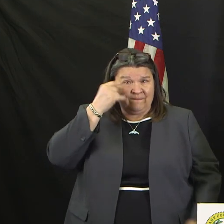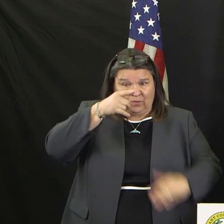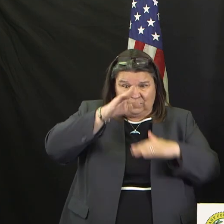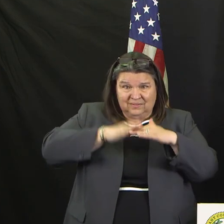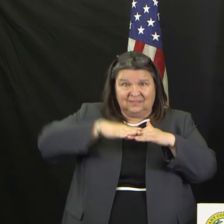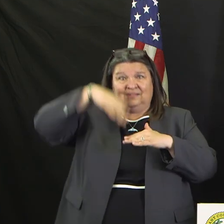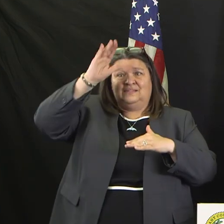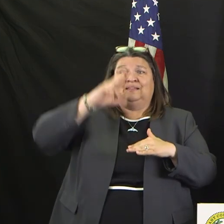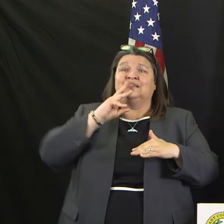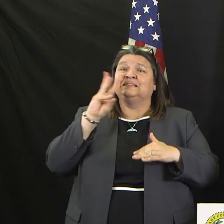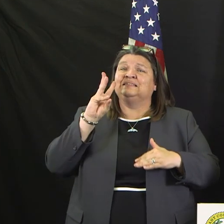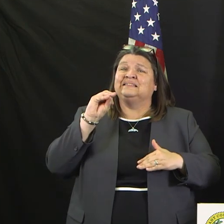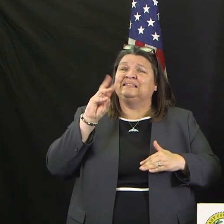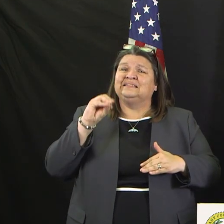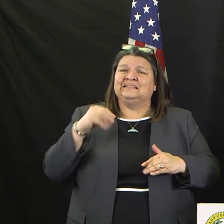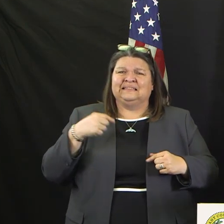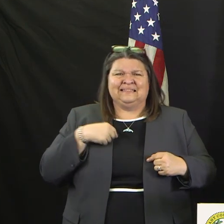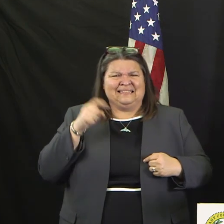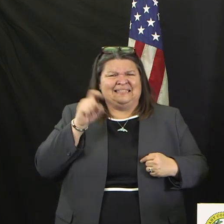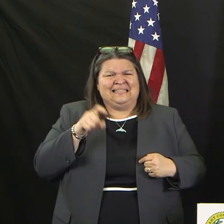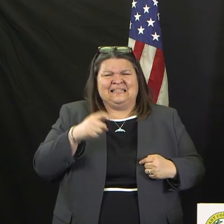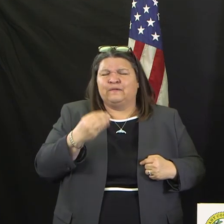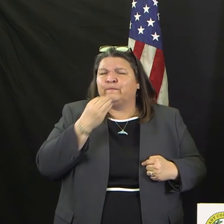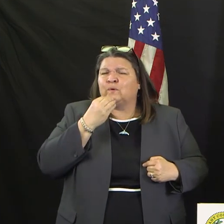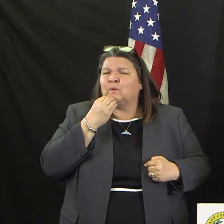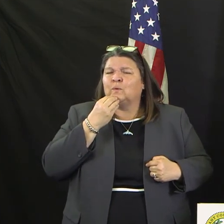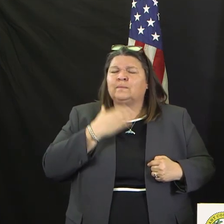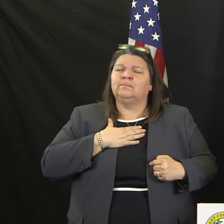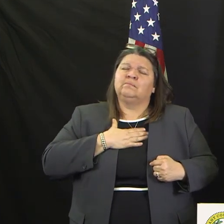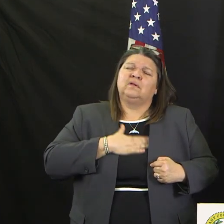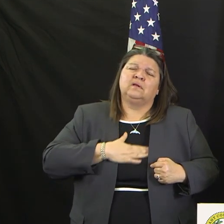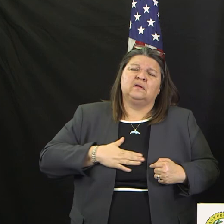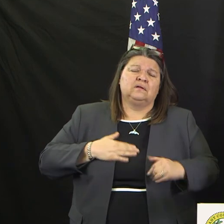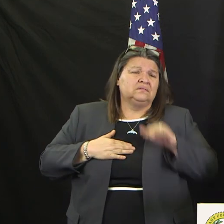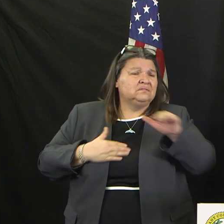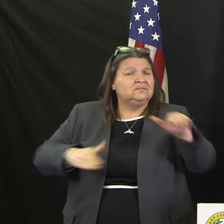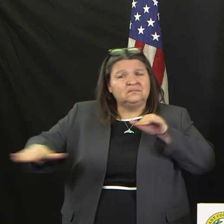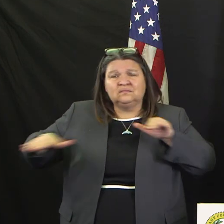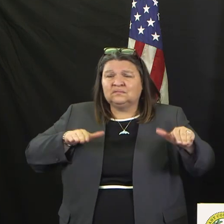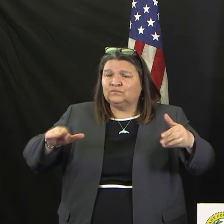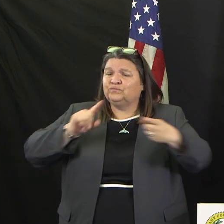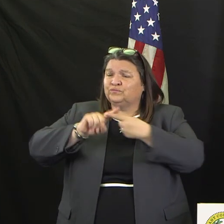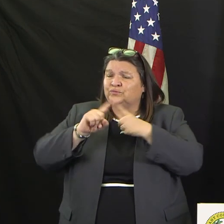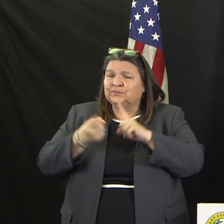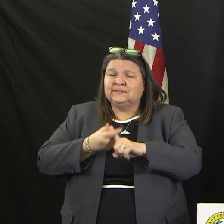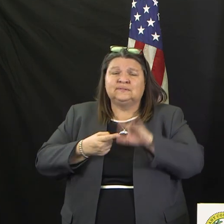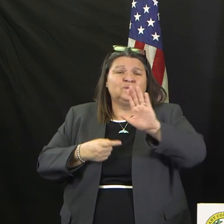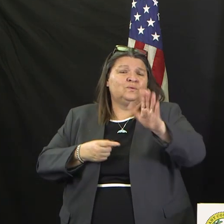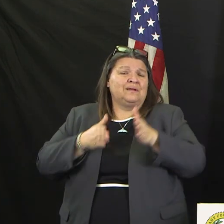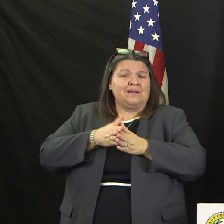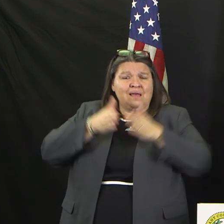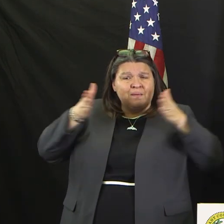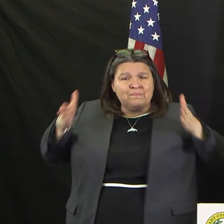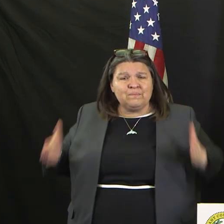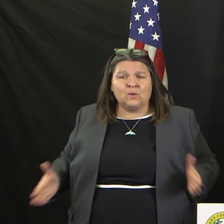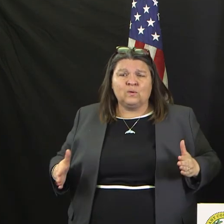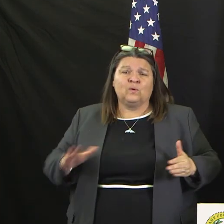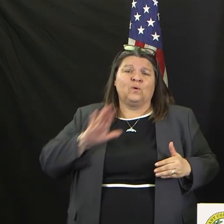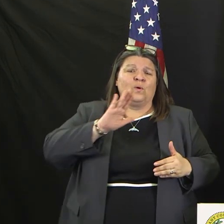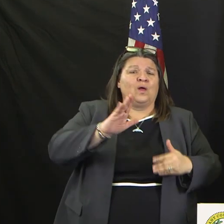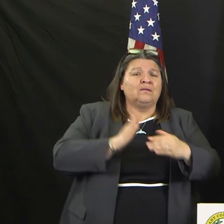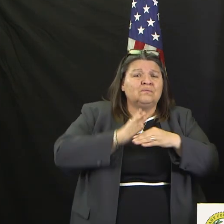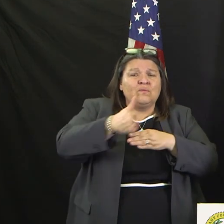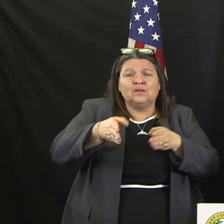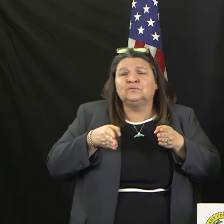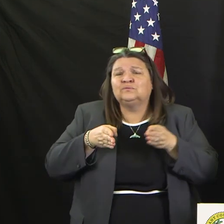to go for you. Get them to order online, and maybe you go pick it up in person. Comply with the social distancing at the grocery stores,